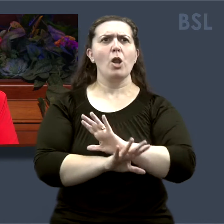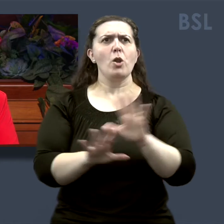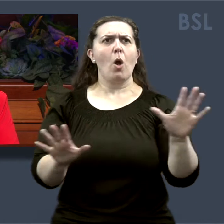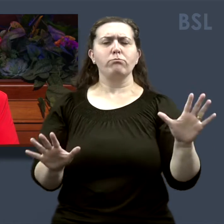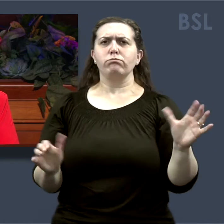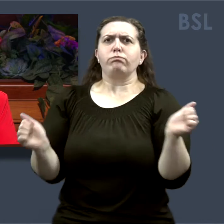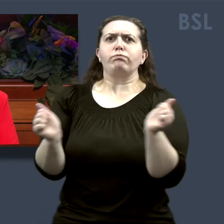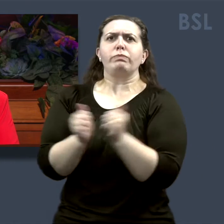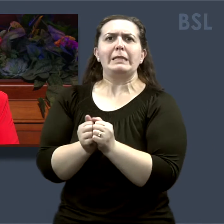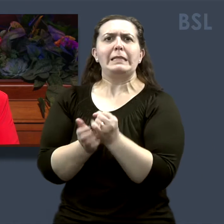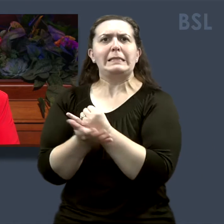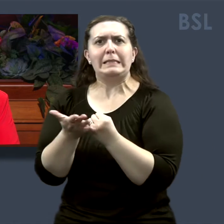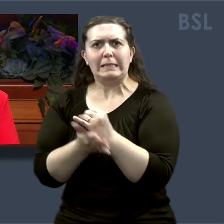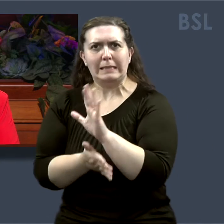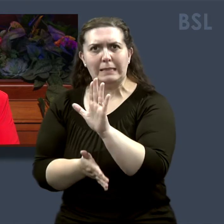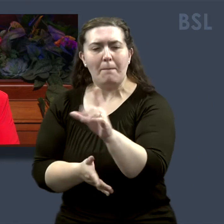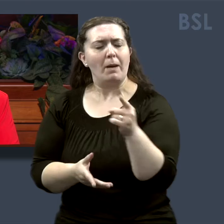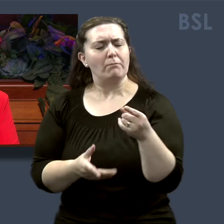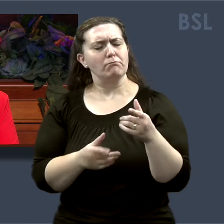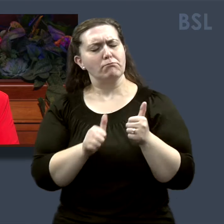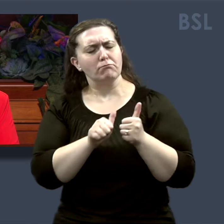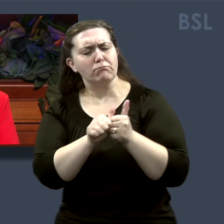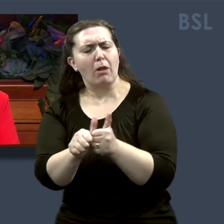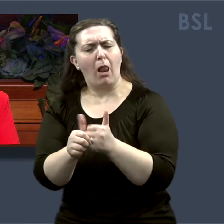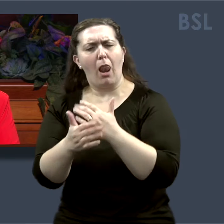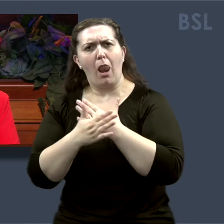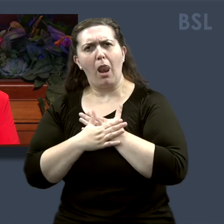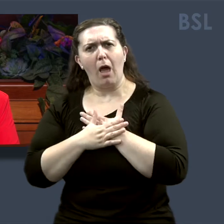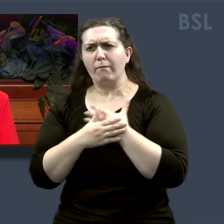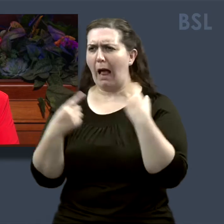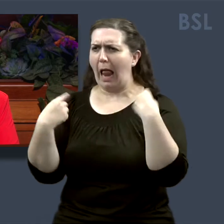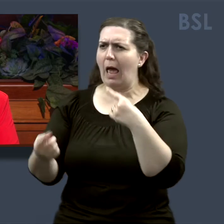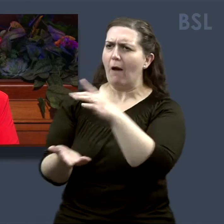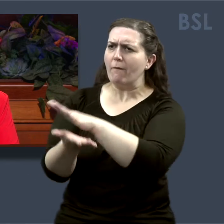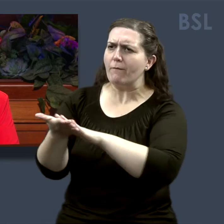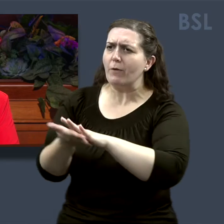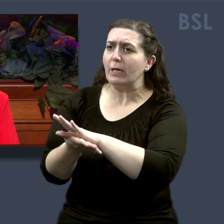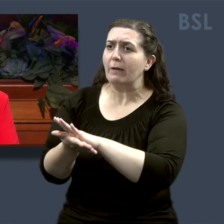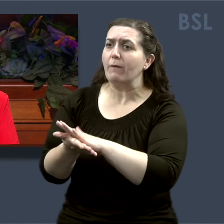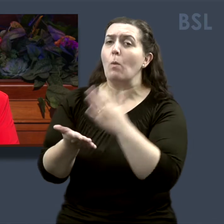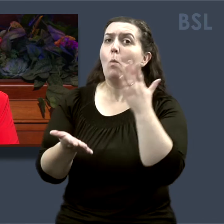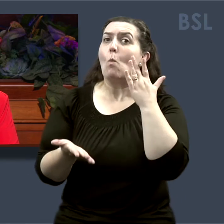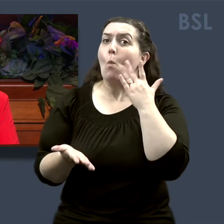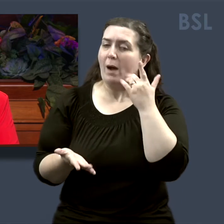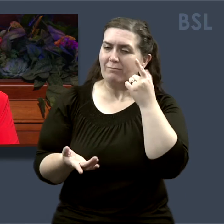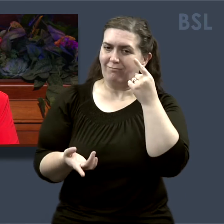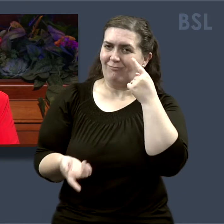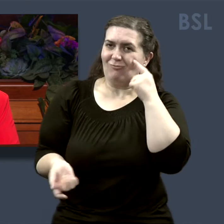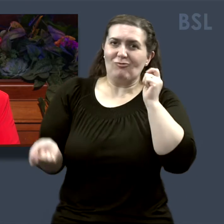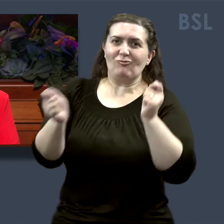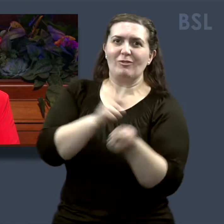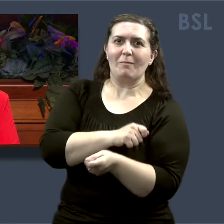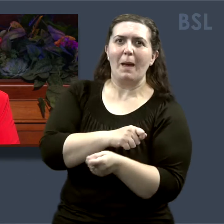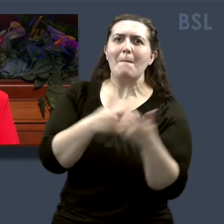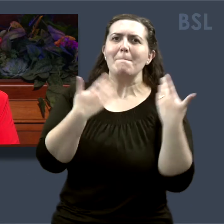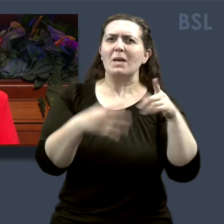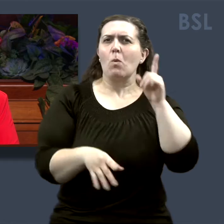condone sin, but offers us His love and extends forgiveness when we repent. To the woman caught in